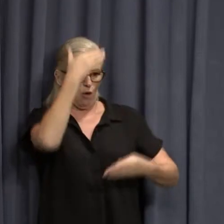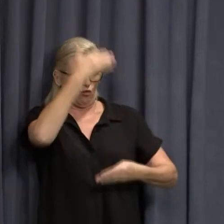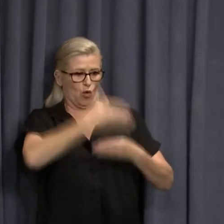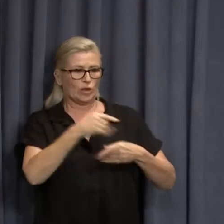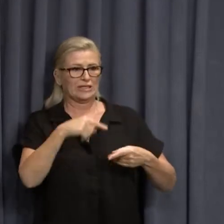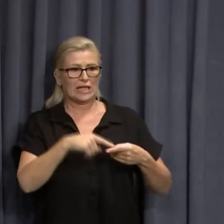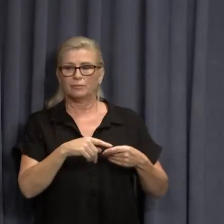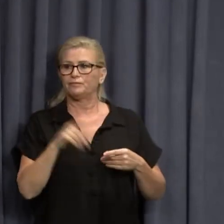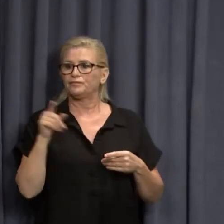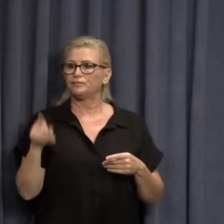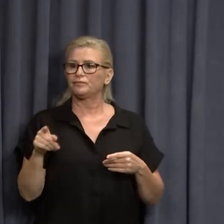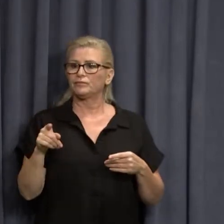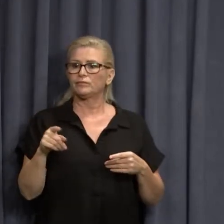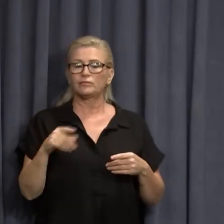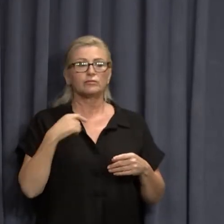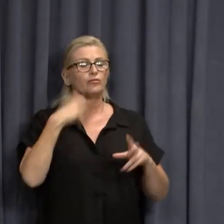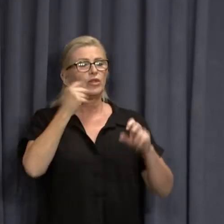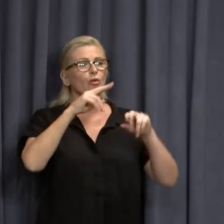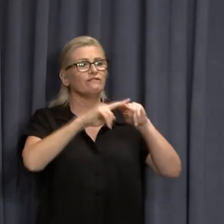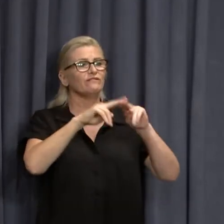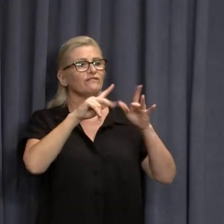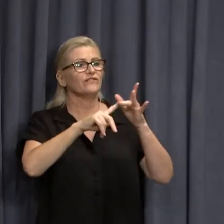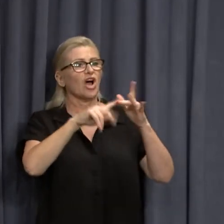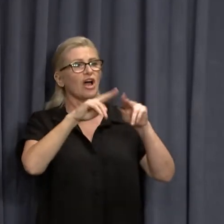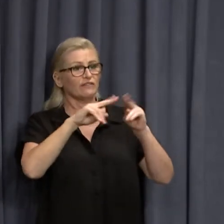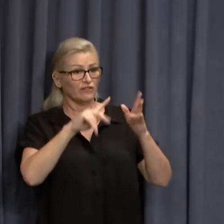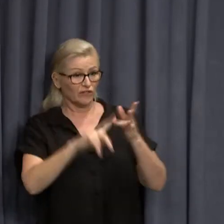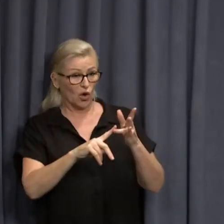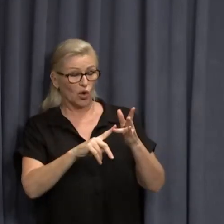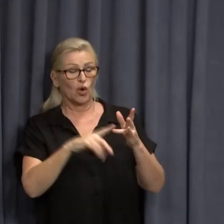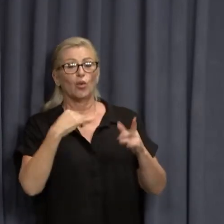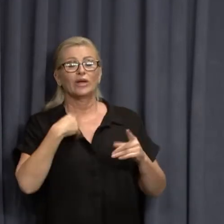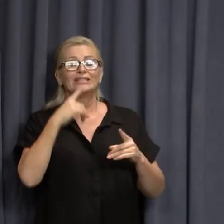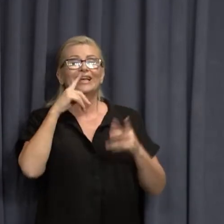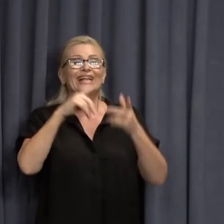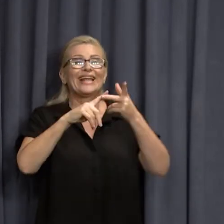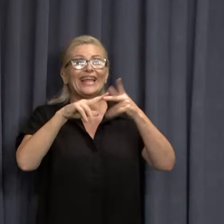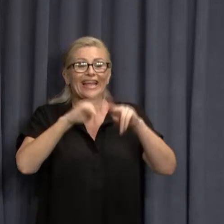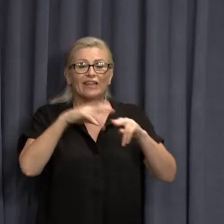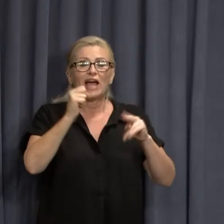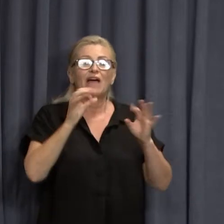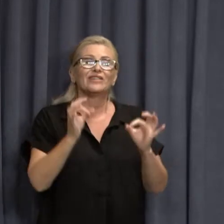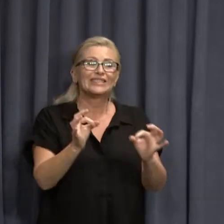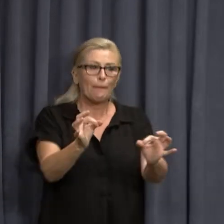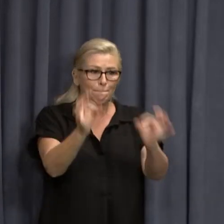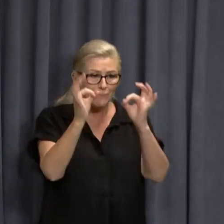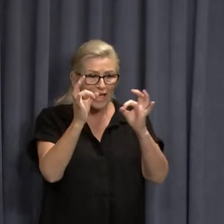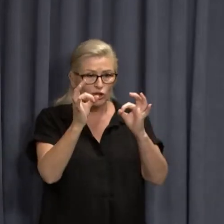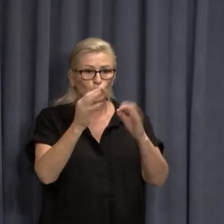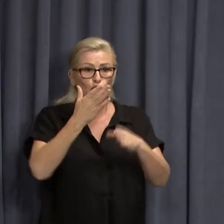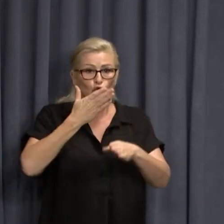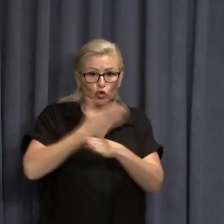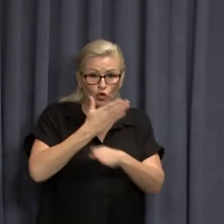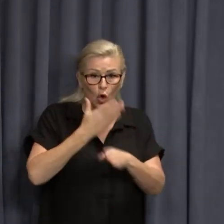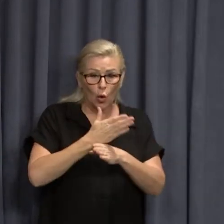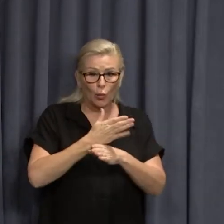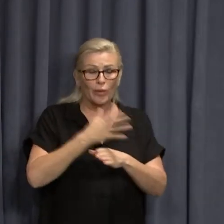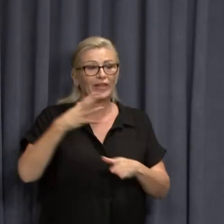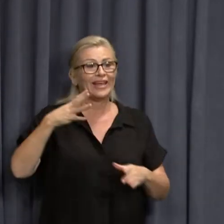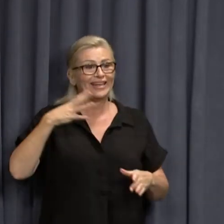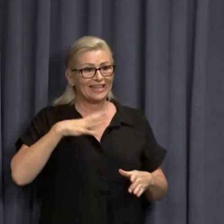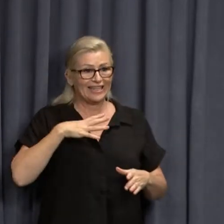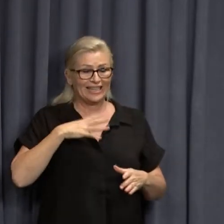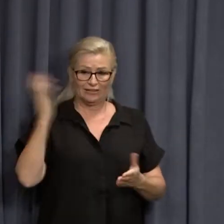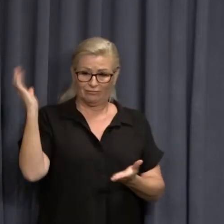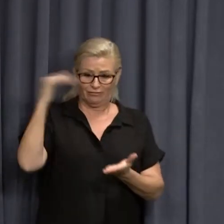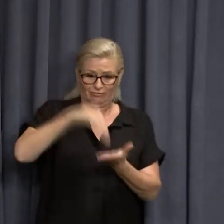we did was we unwound most FIFO. What we've said is if there are specialist jobs that are required in